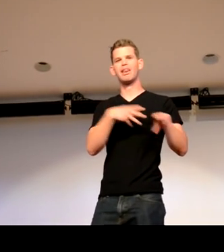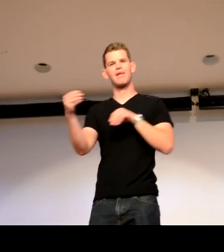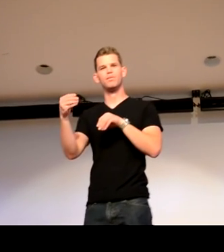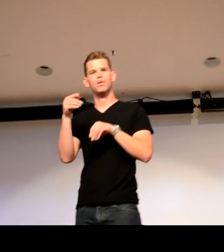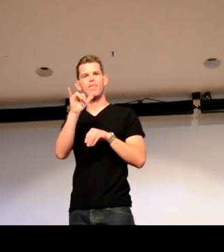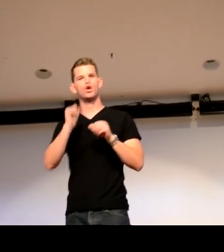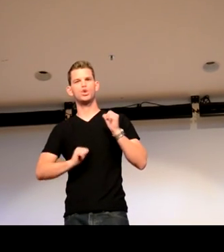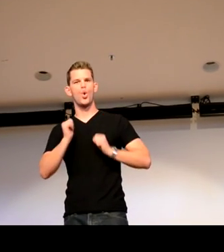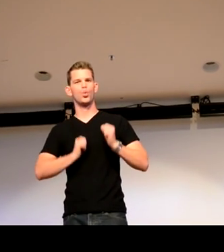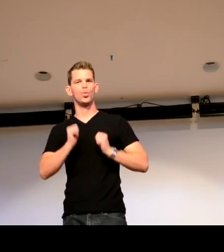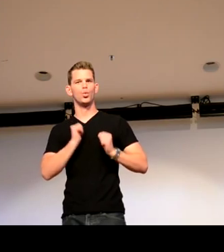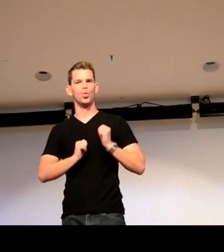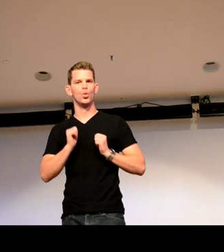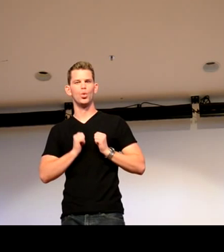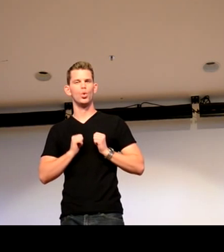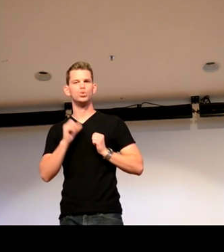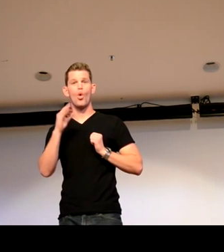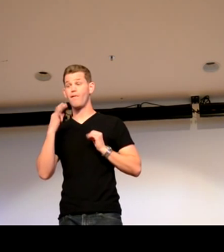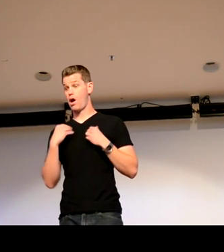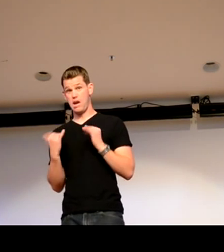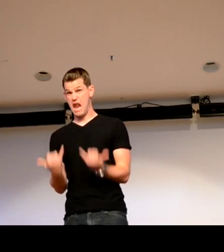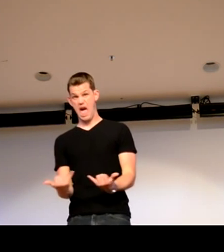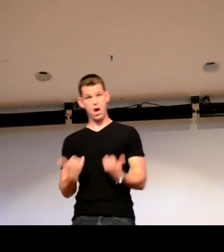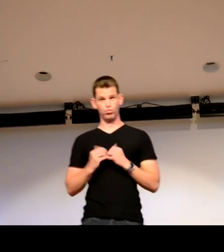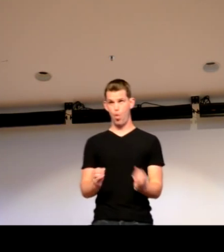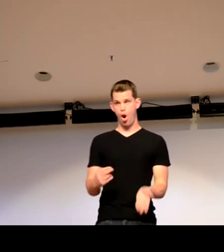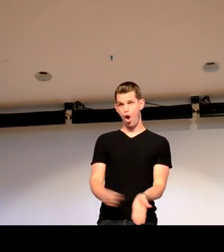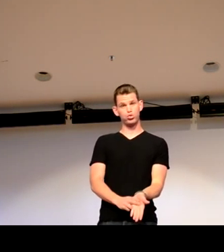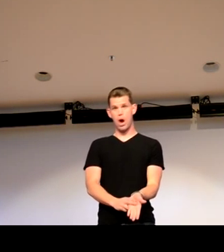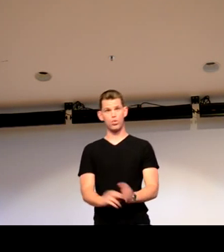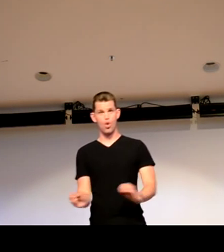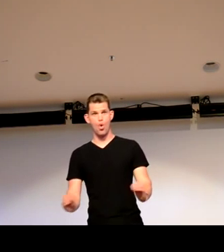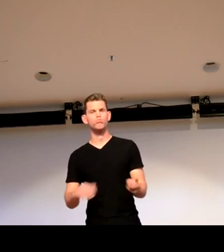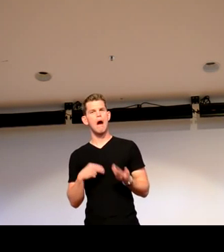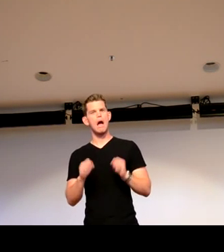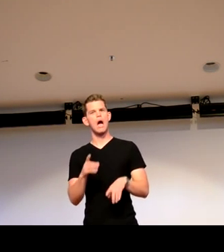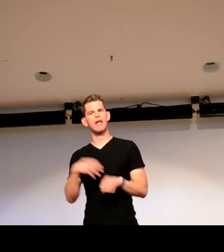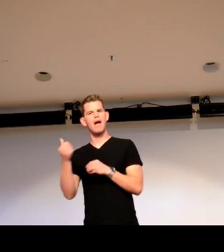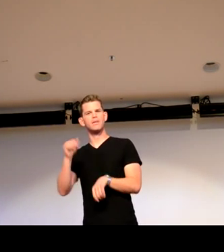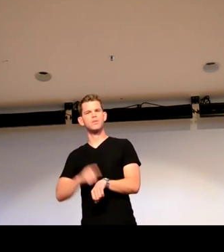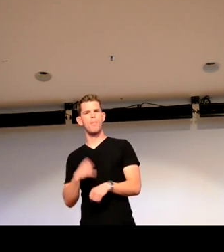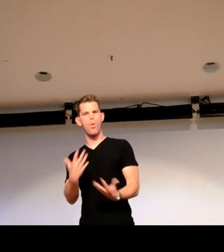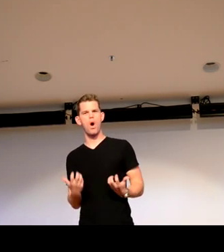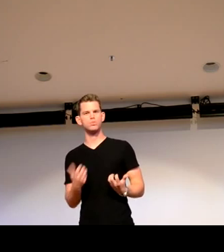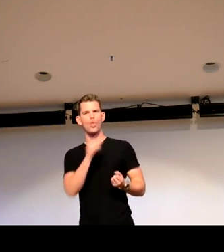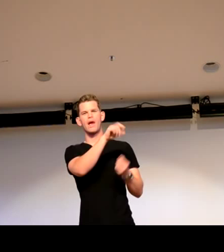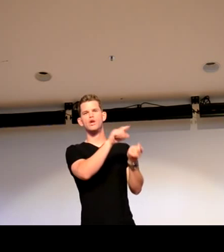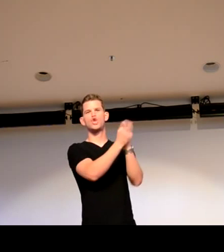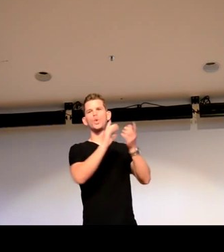Switched at Birth, I can't leave the show. So, like, right now, I don't have a contract. So I'm free to leave any time I